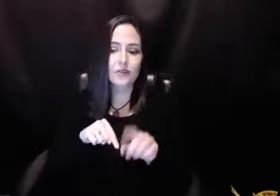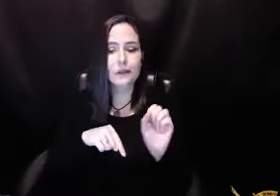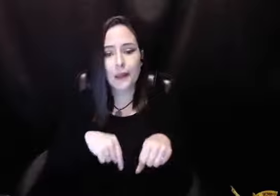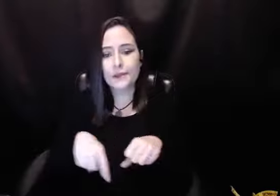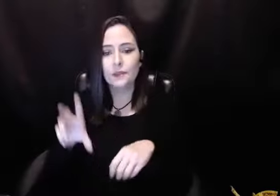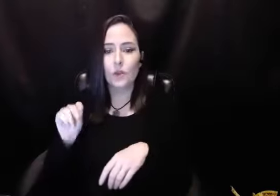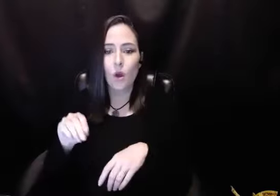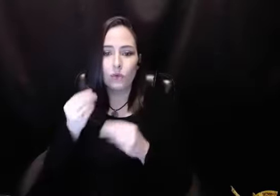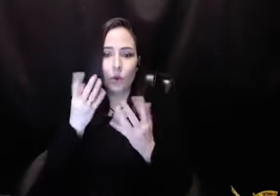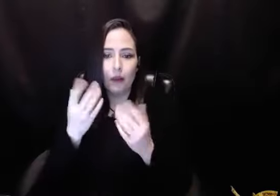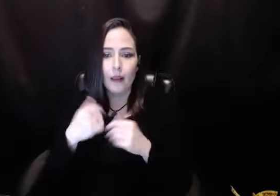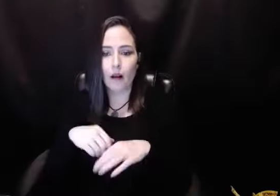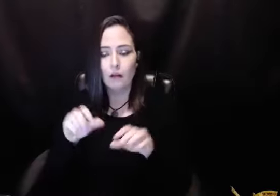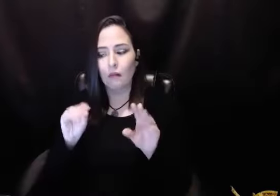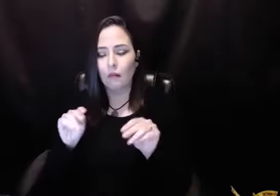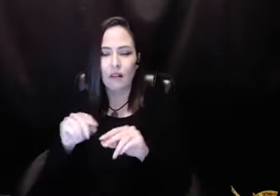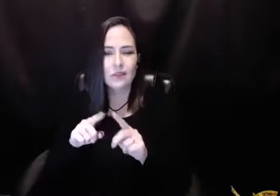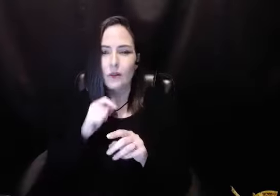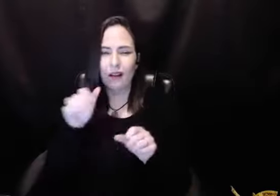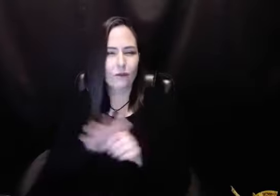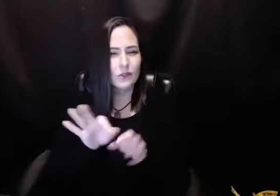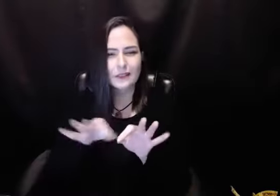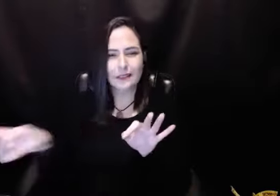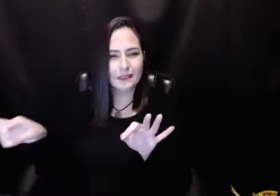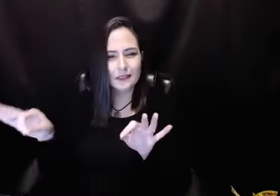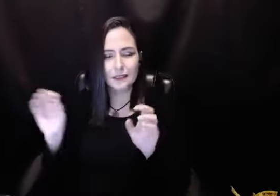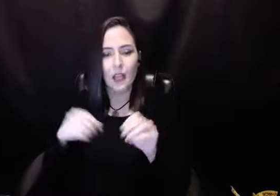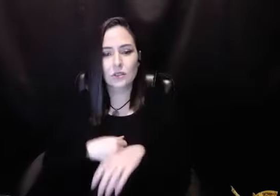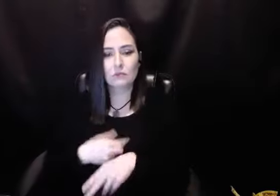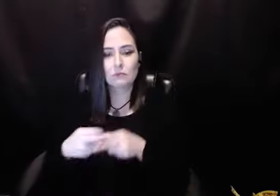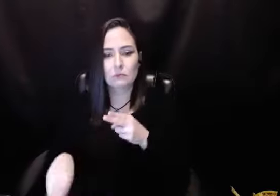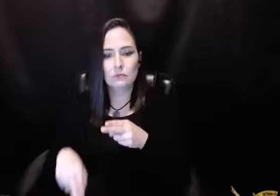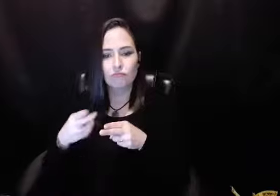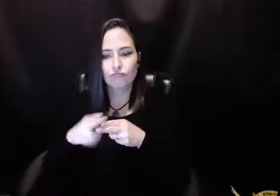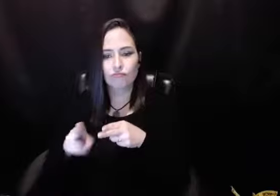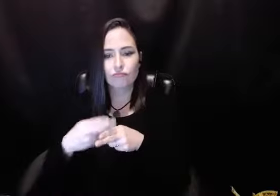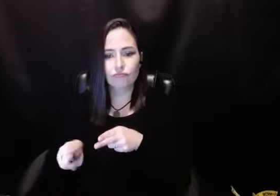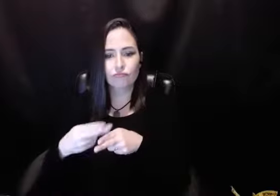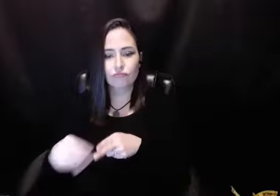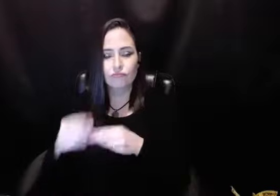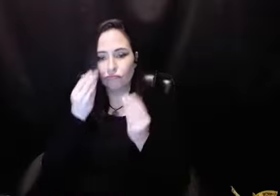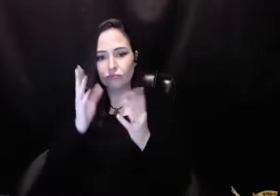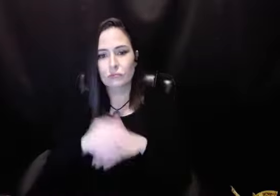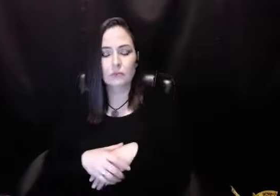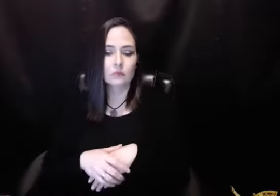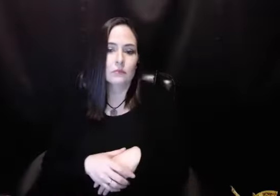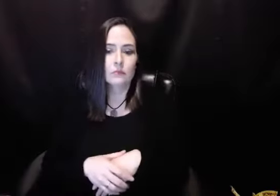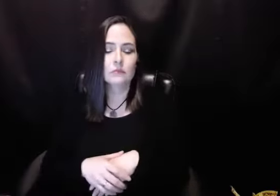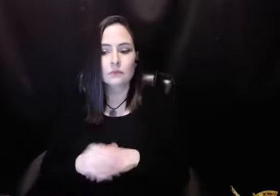that's because I answered the question, yes, no, who cares? I didn't have a complete sentence in